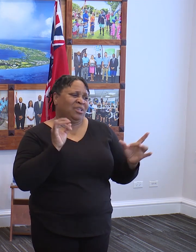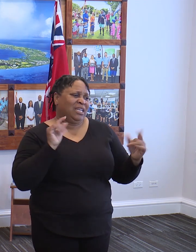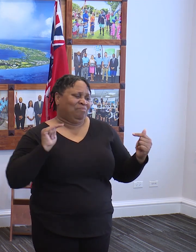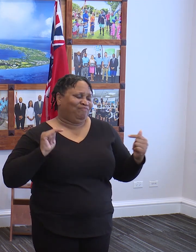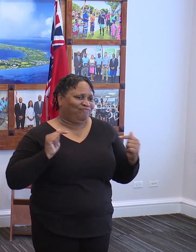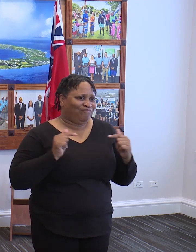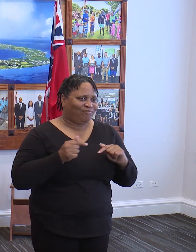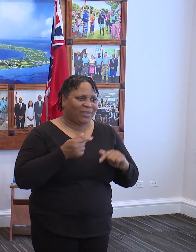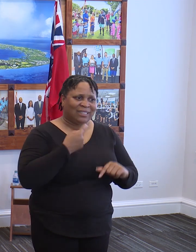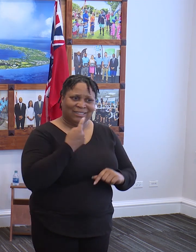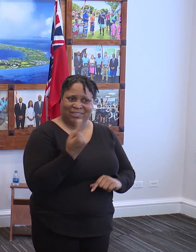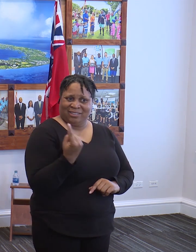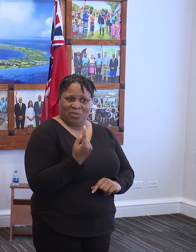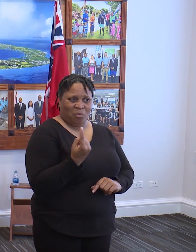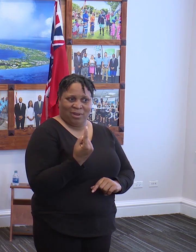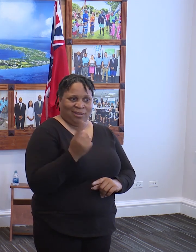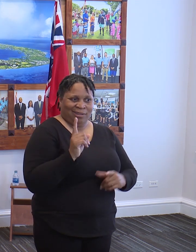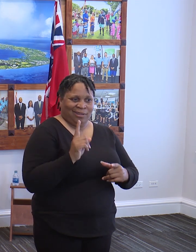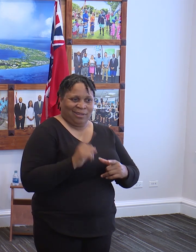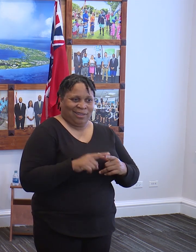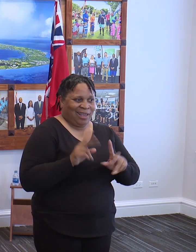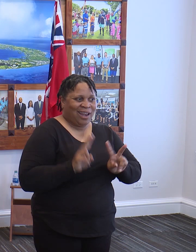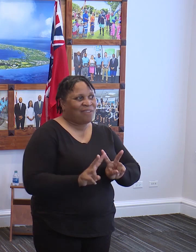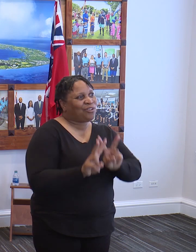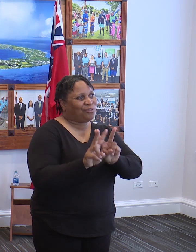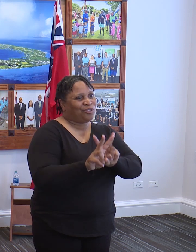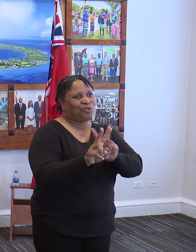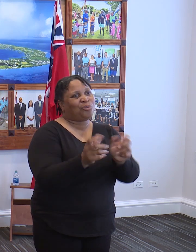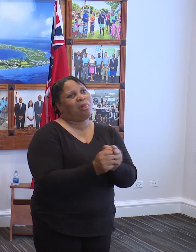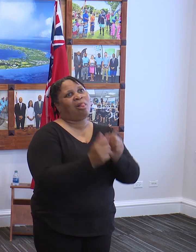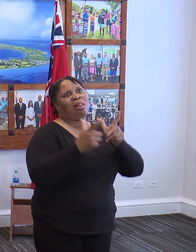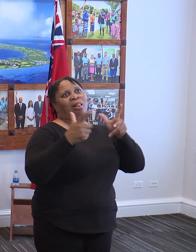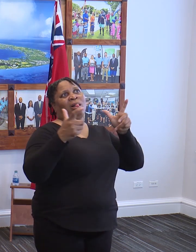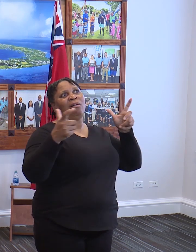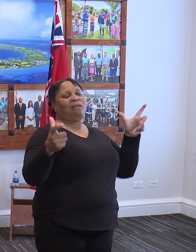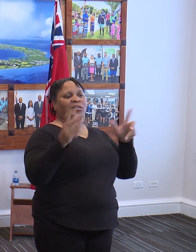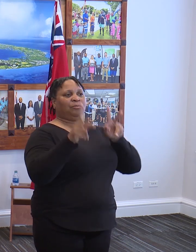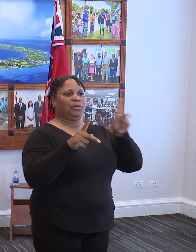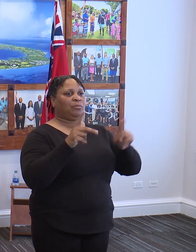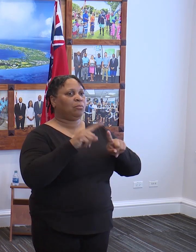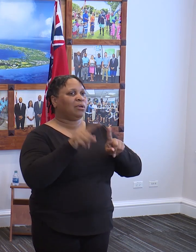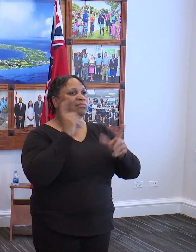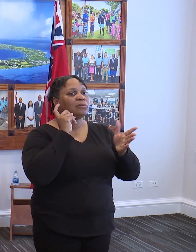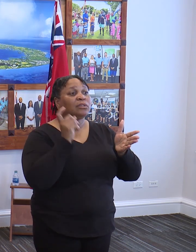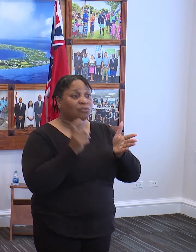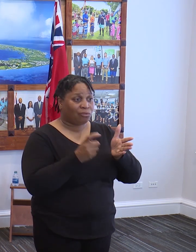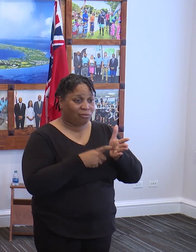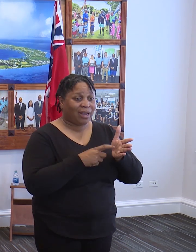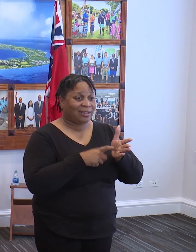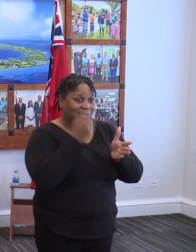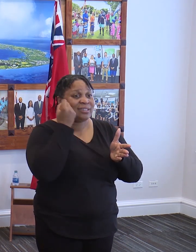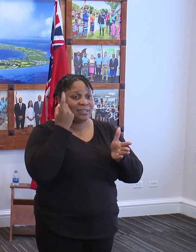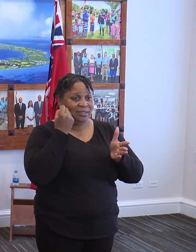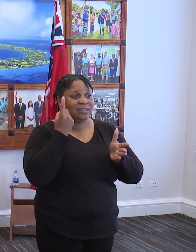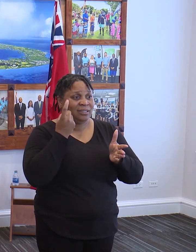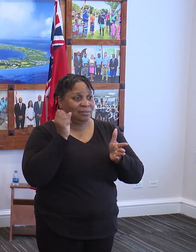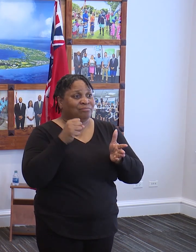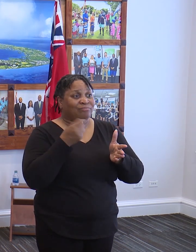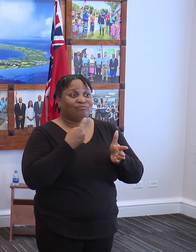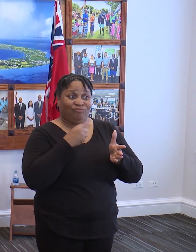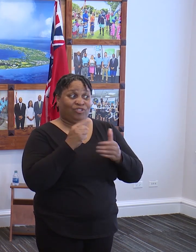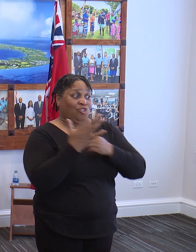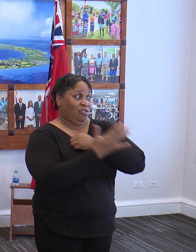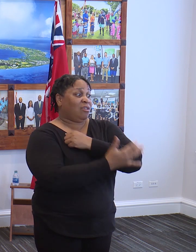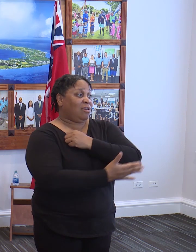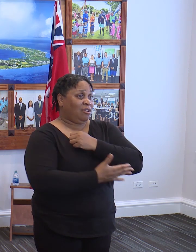someone that they cannot have a funeral gathering with a large amount of people. But we must recognize and understand that in certain countries